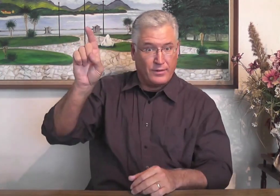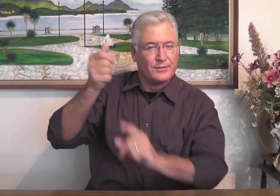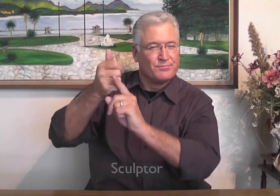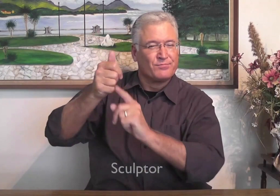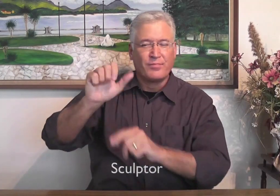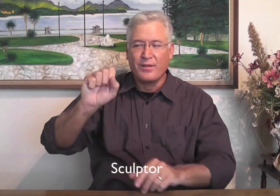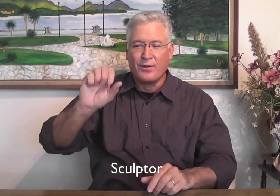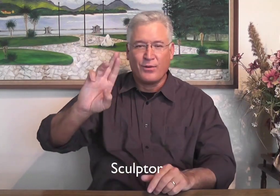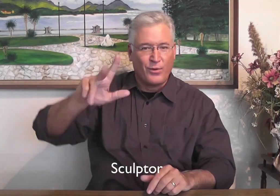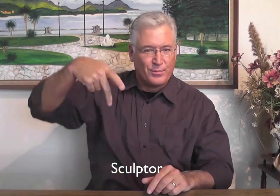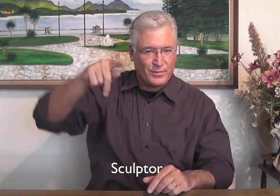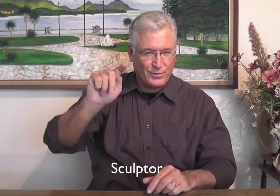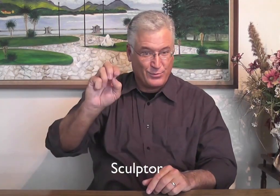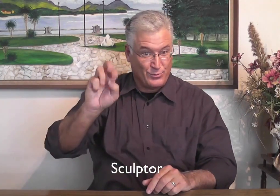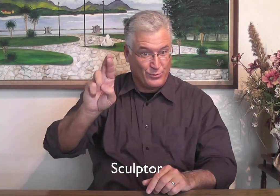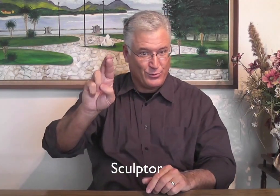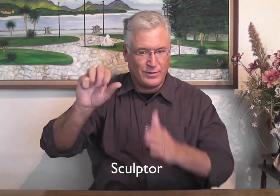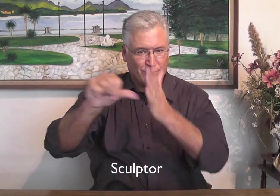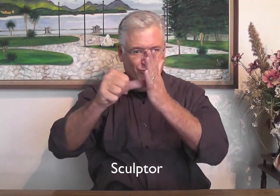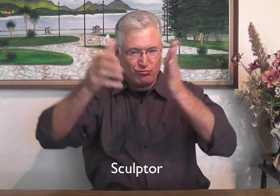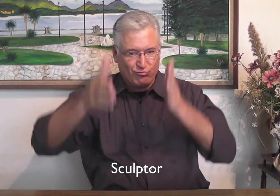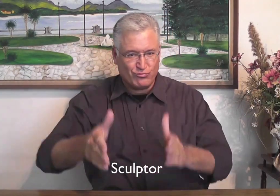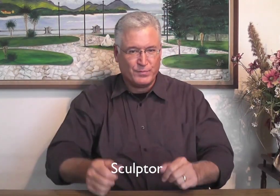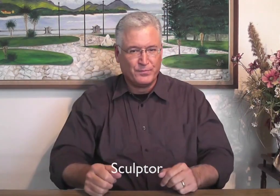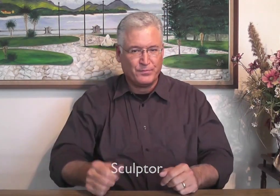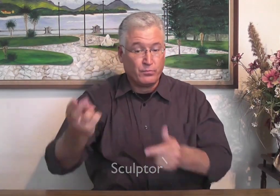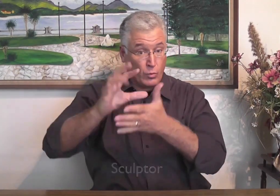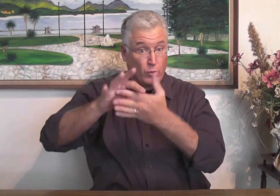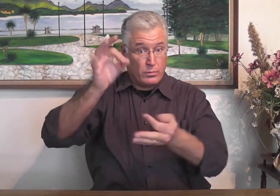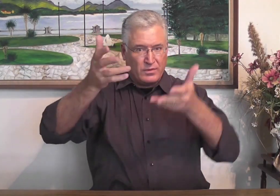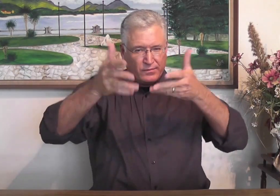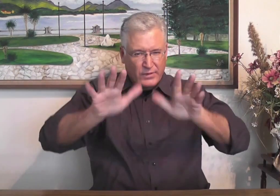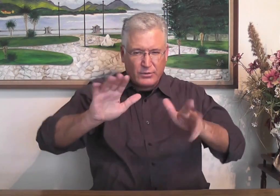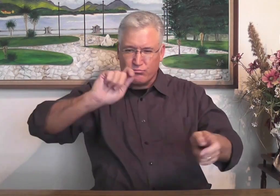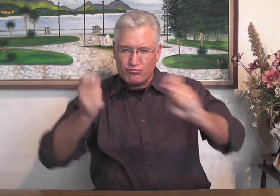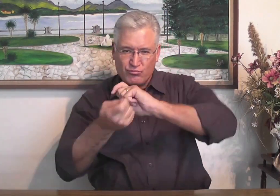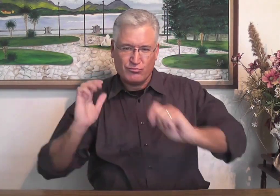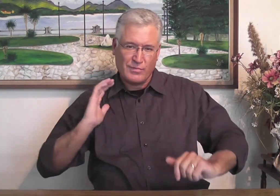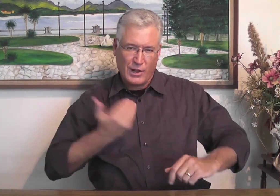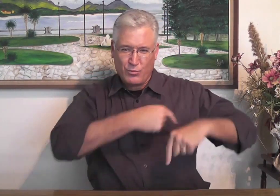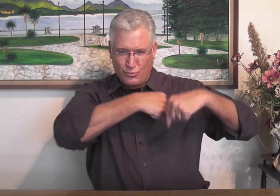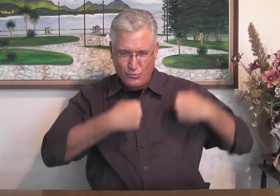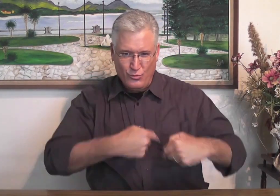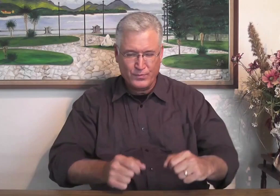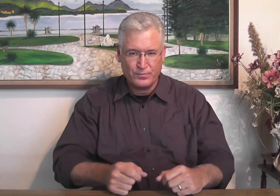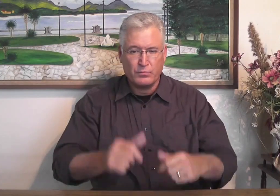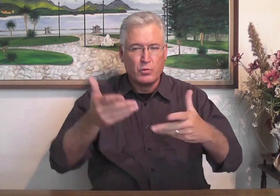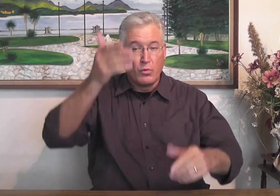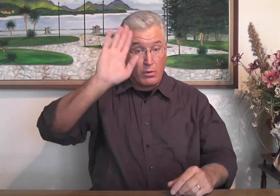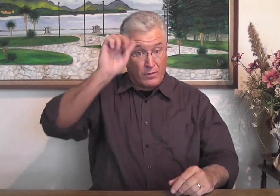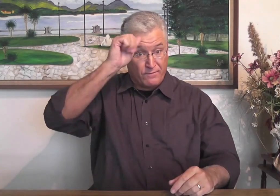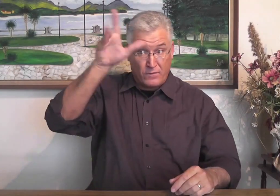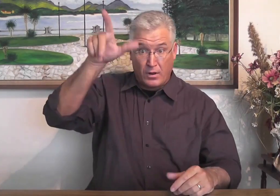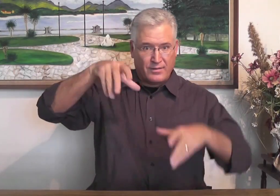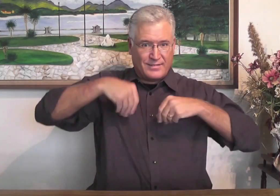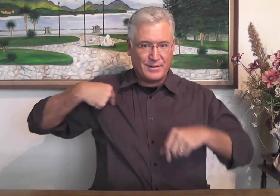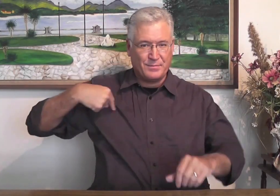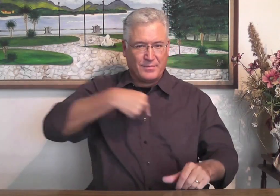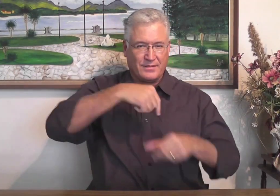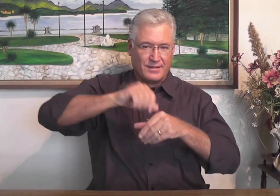us as Christians. The Holy Spirit sculpts us and changes our hearts, and God the